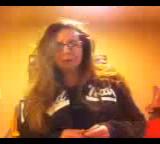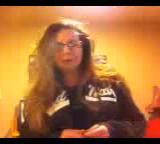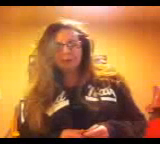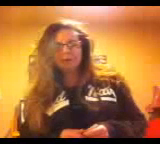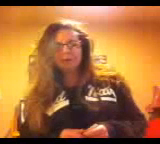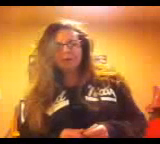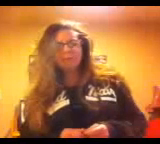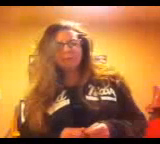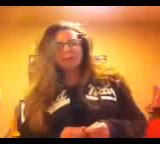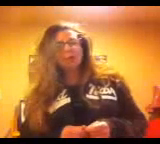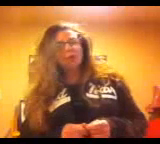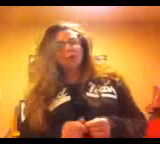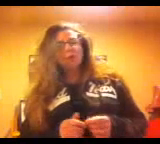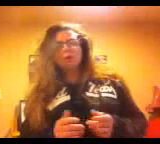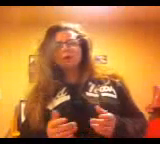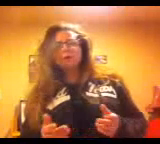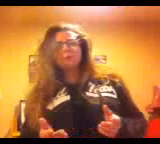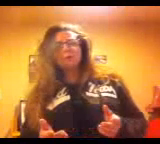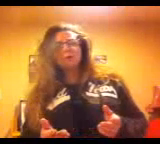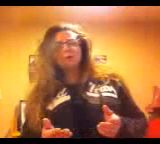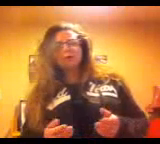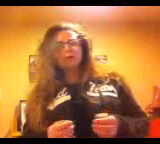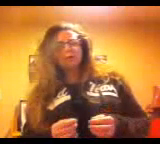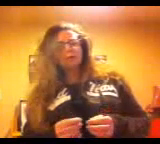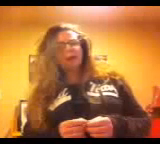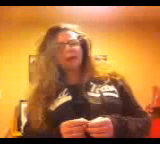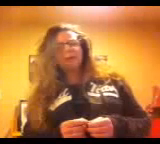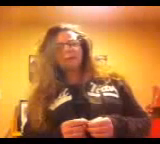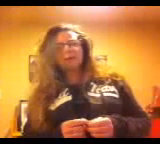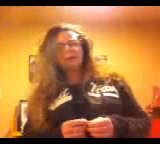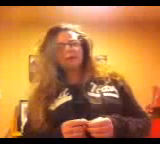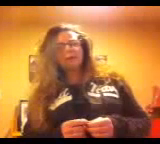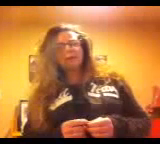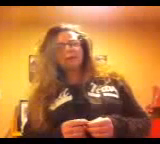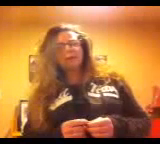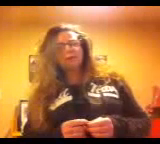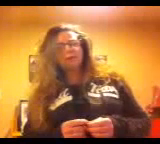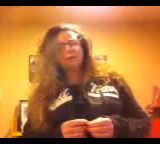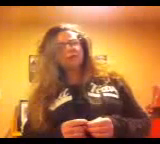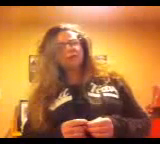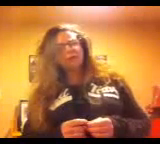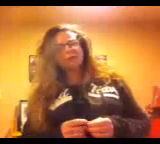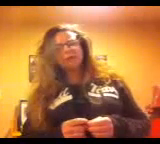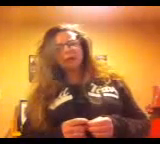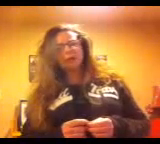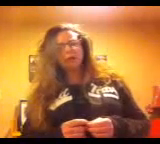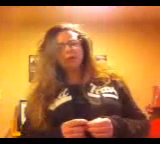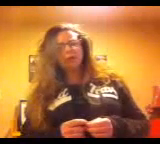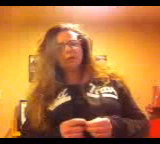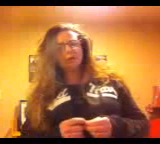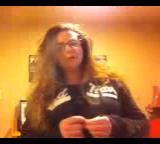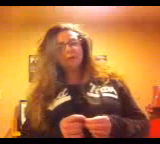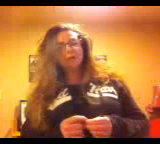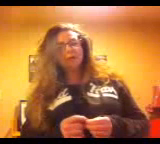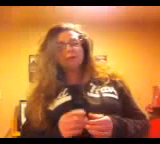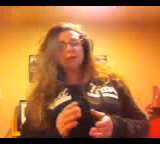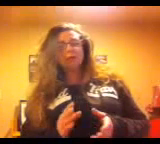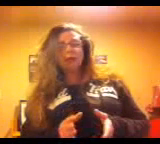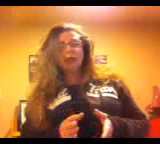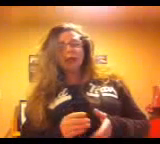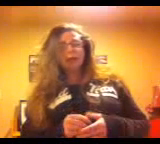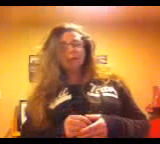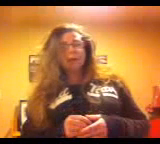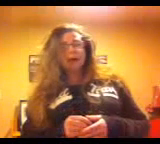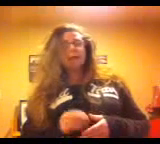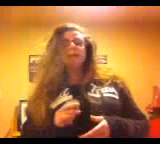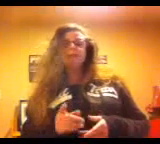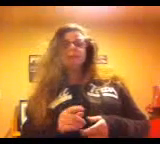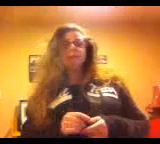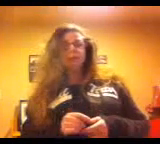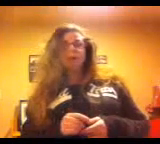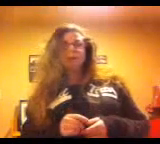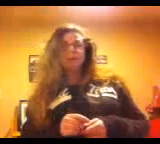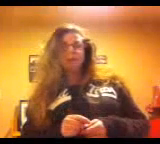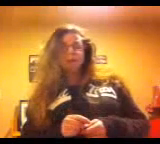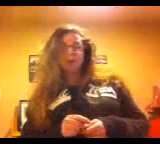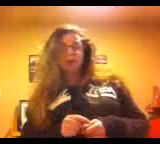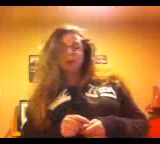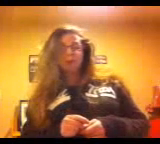reason we're a community of like-minded individuals just like you that have chosen to get out of the box and build our freedom at home